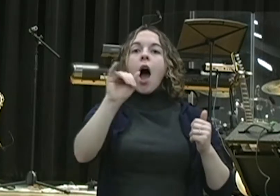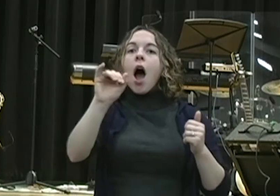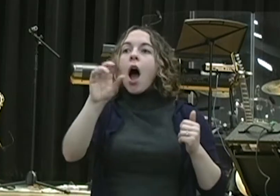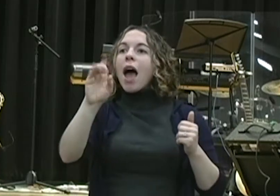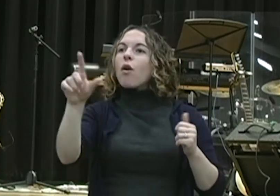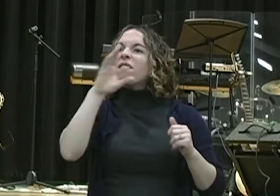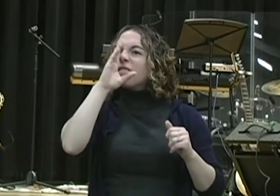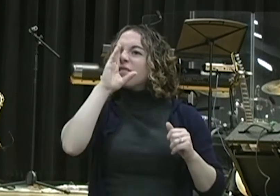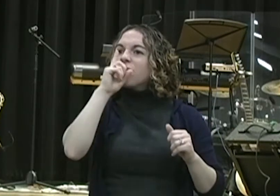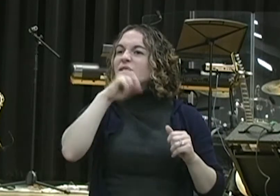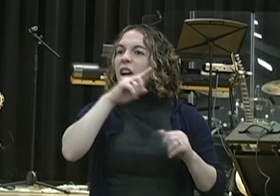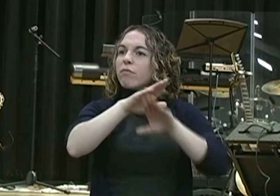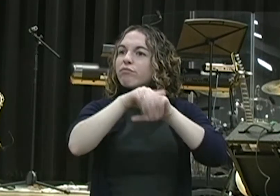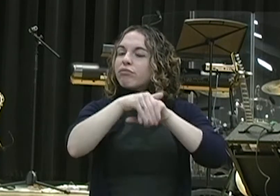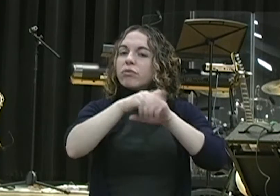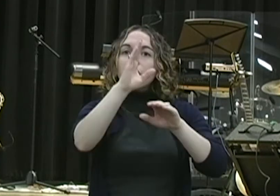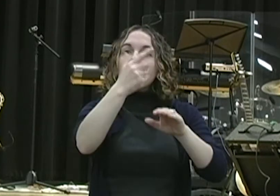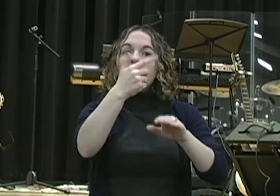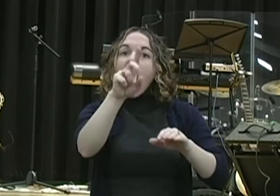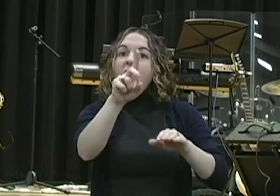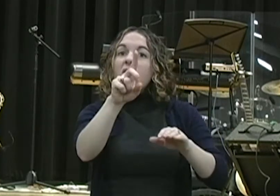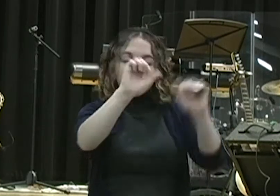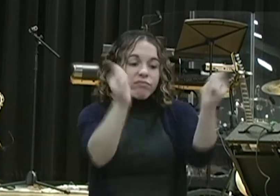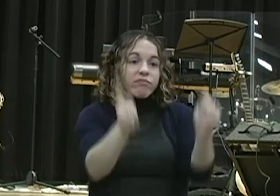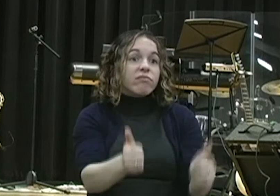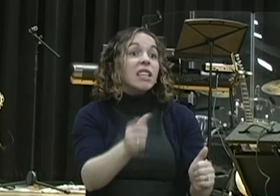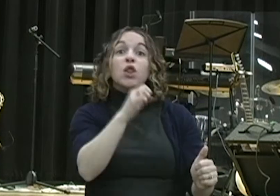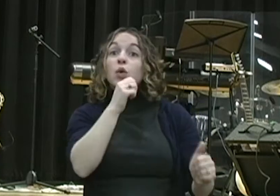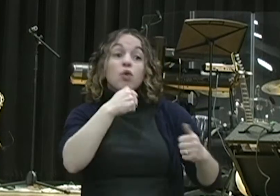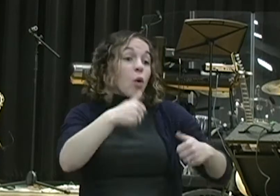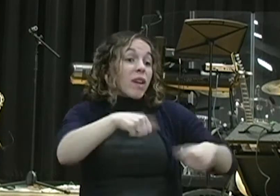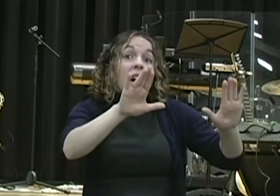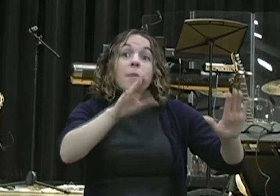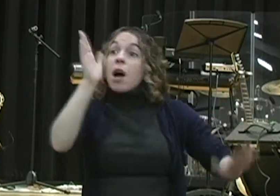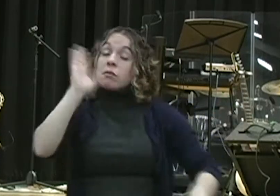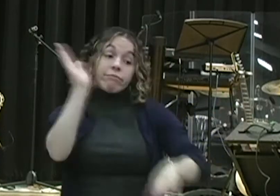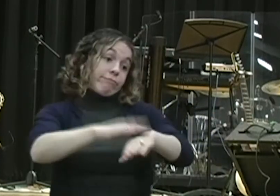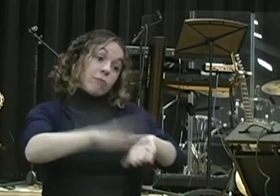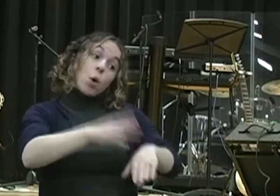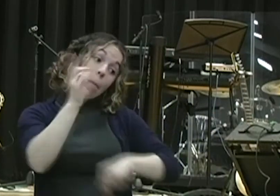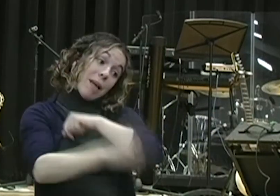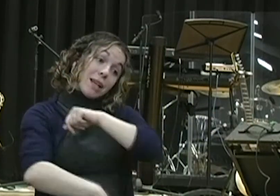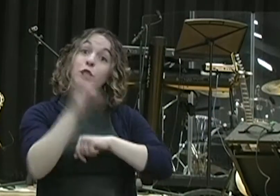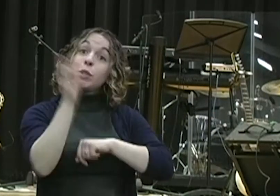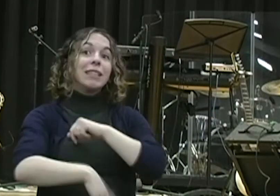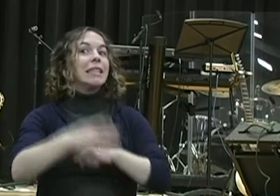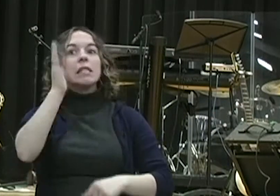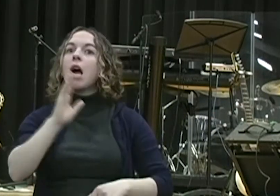their nation would be destroyed. And oh, how many people know God, when God warns, he warns more than once. And God over and over and over, and this